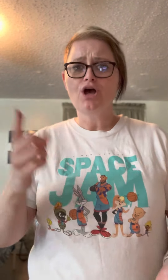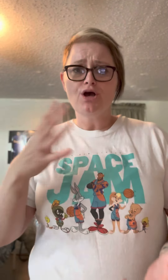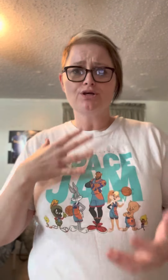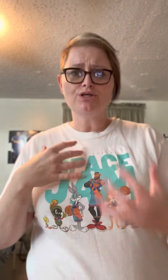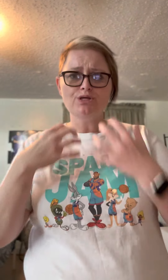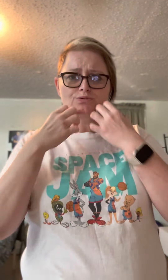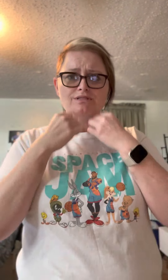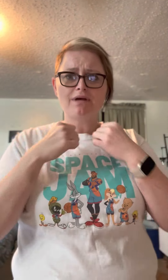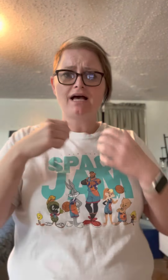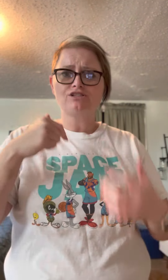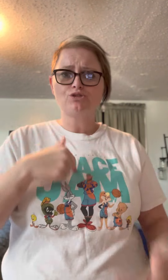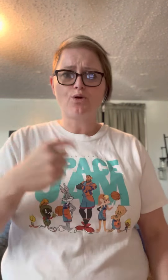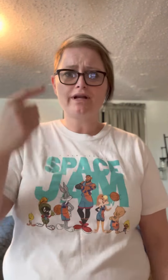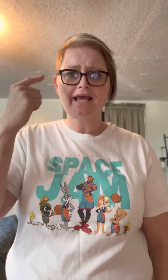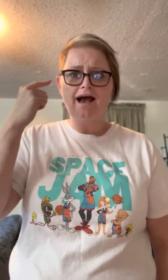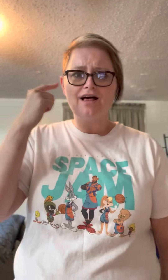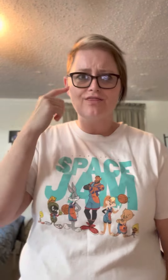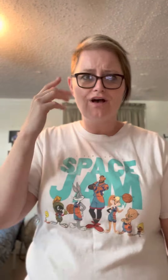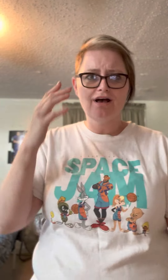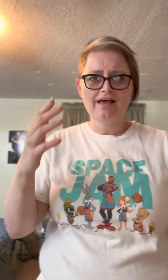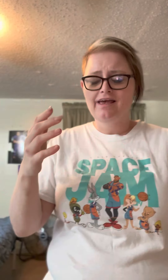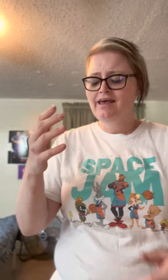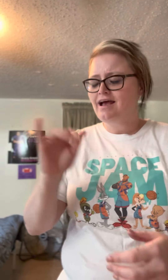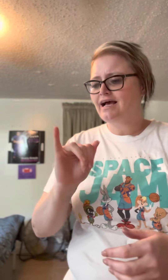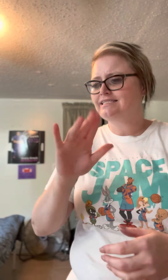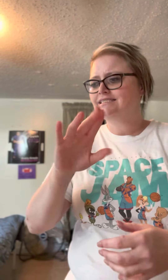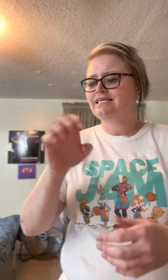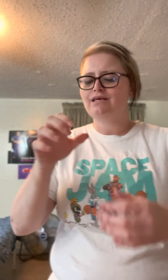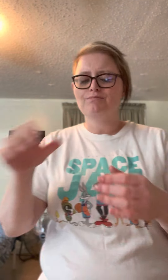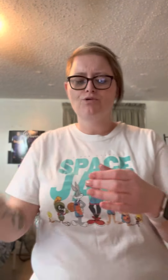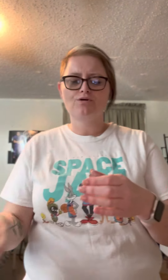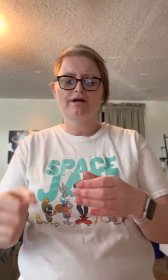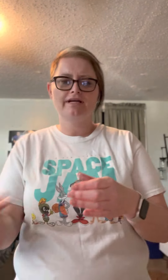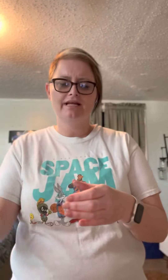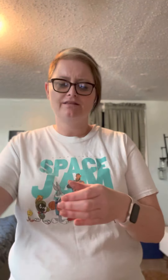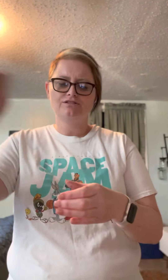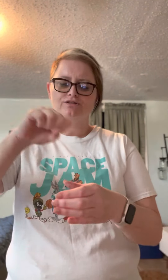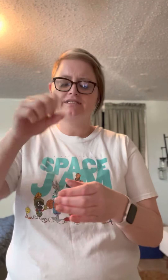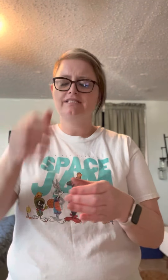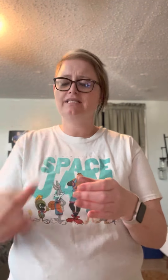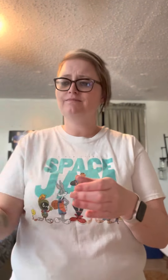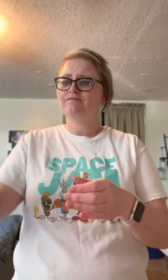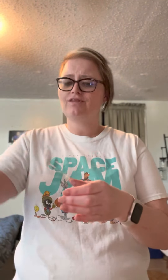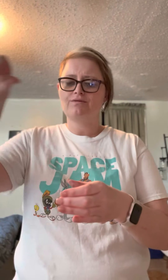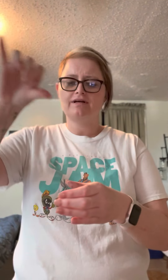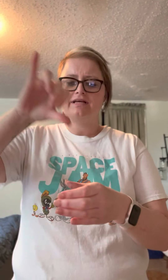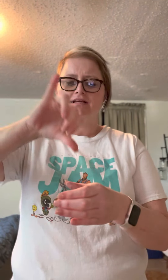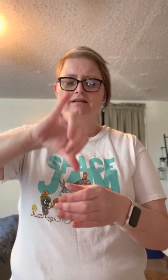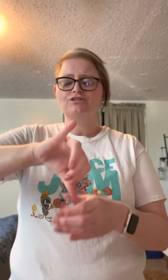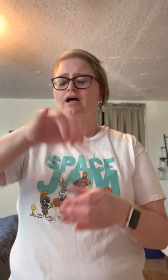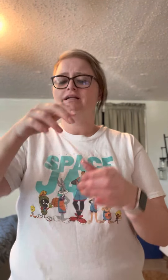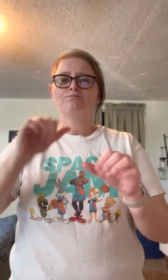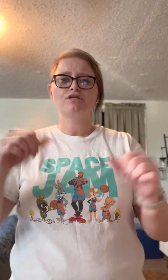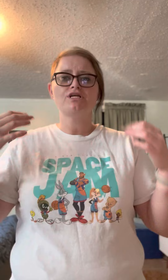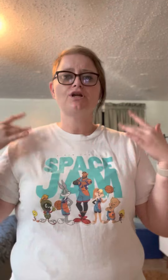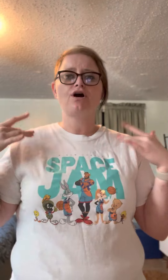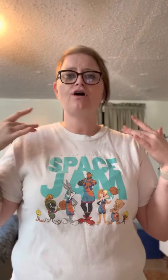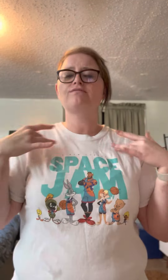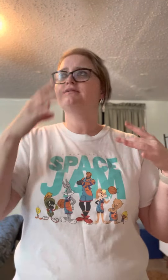You was my shorty, I fall Ice keep pouring and the drink keep flowing Try to brush it off but